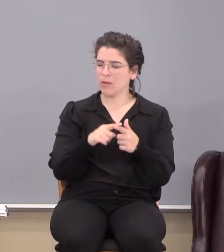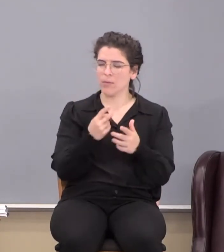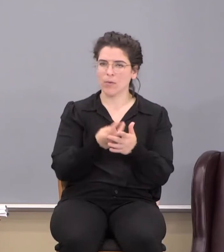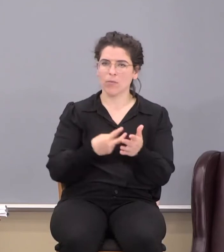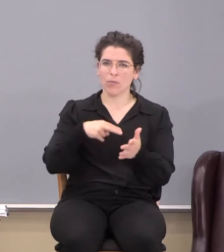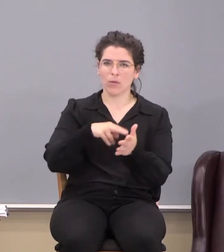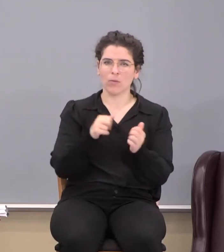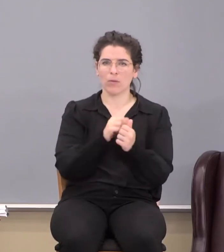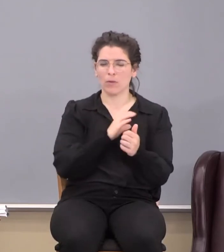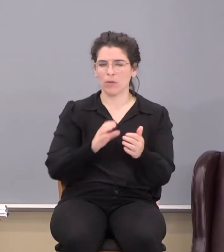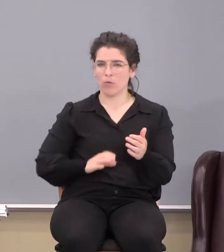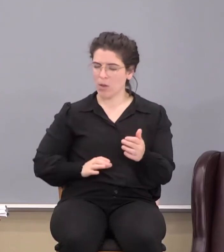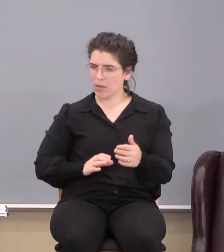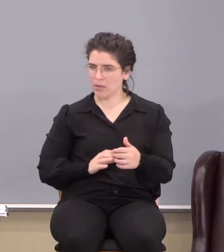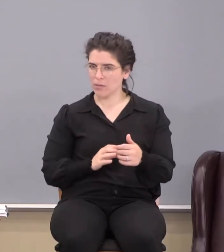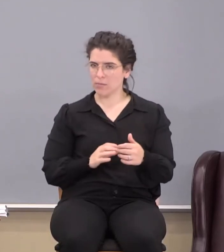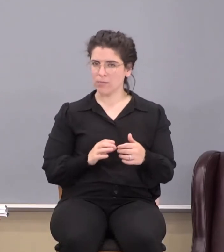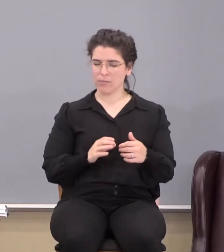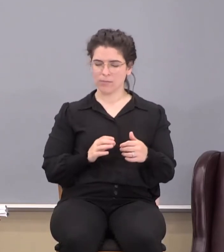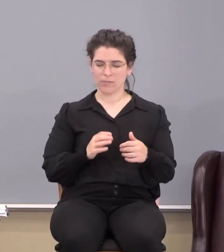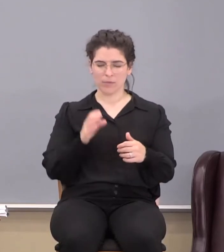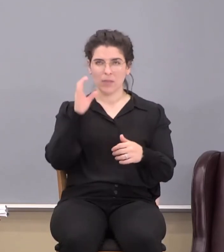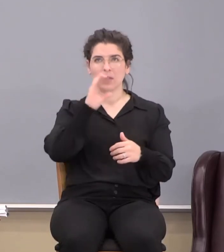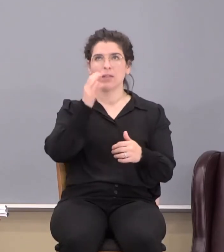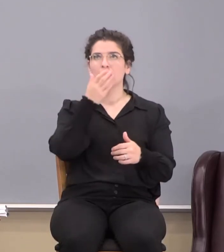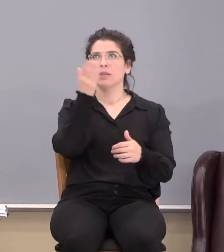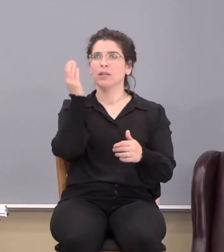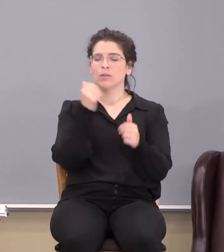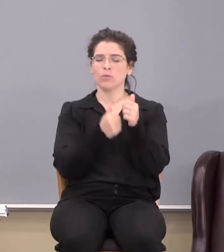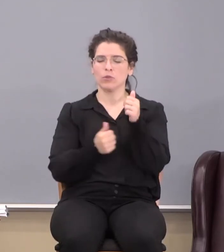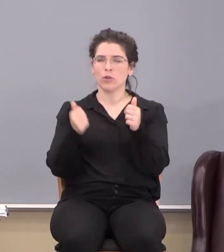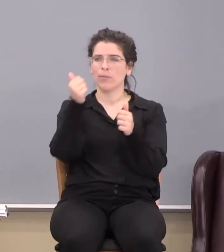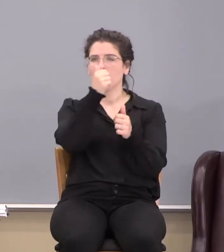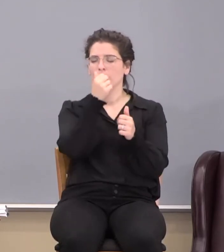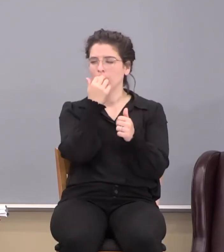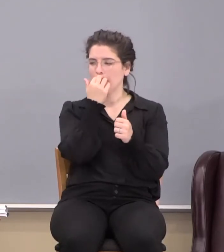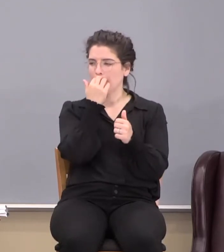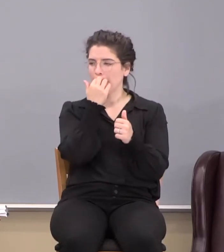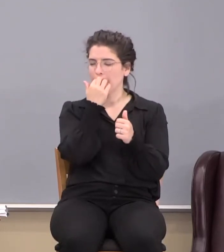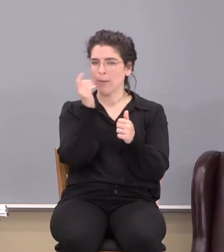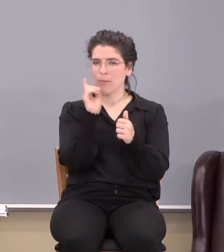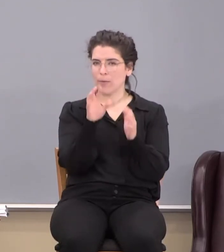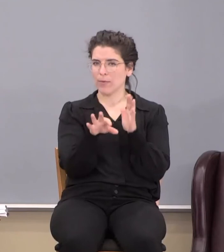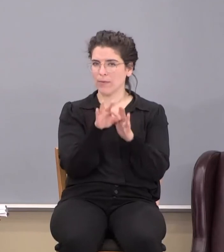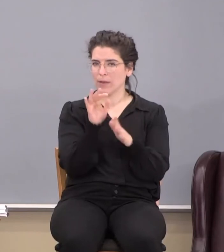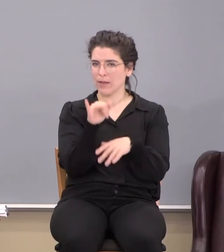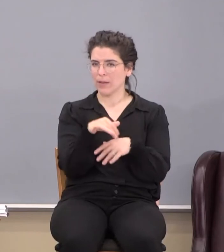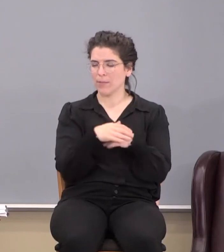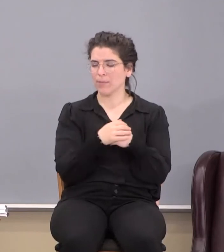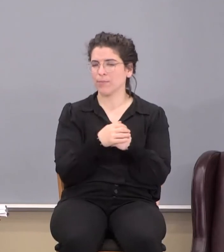with Christ, you know what? Seek those things which are above. Where are we going to find that?